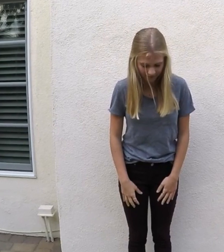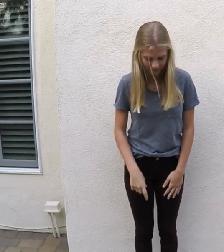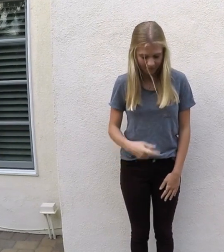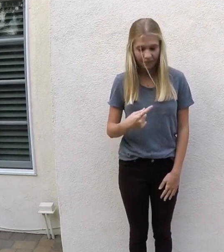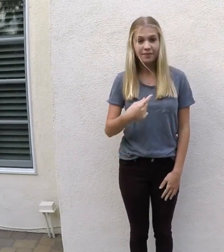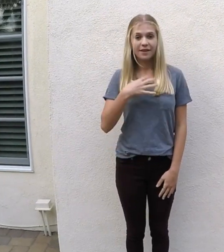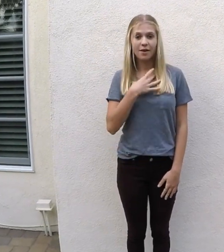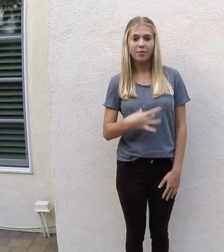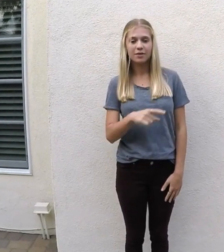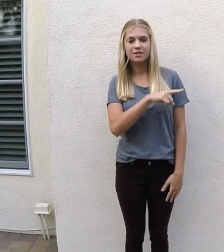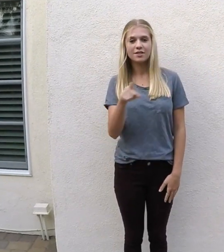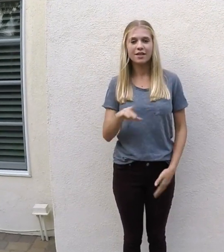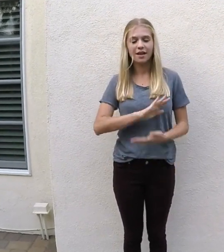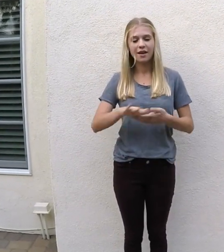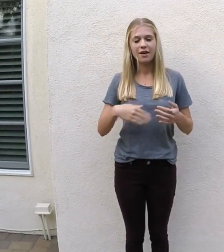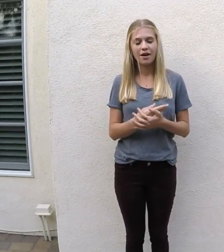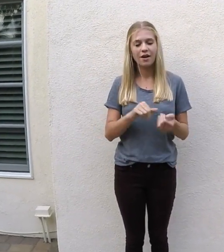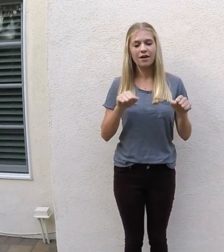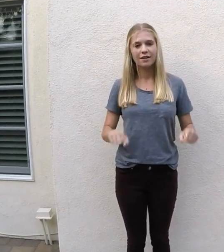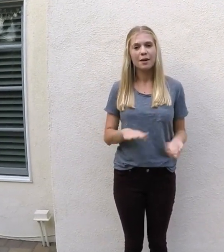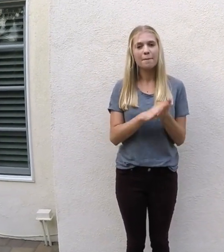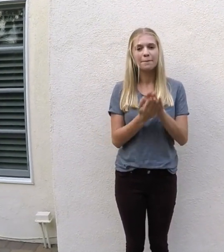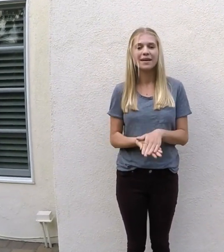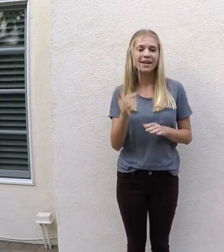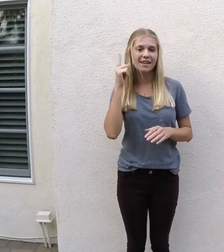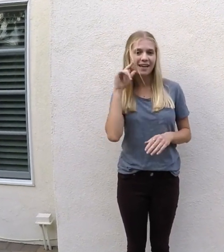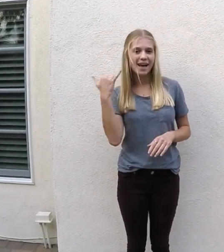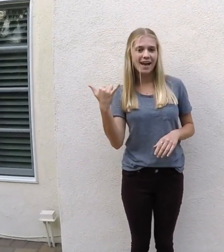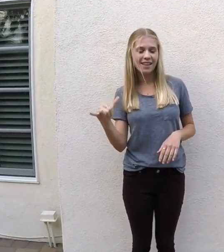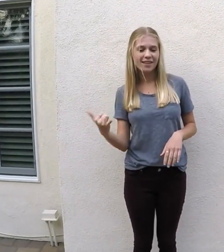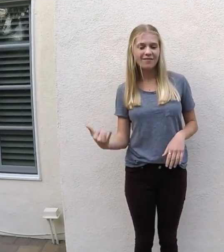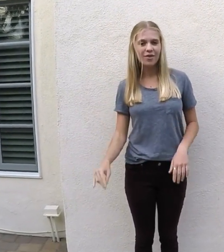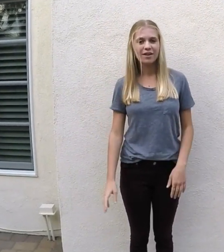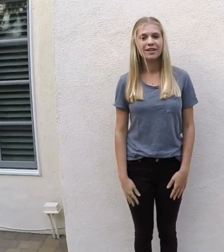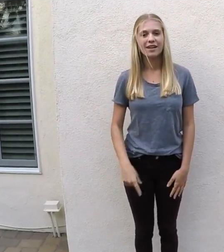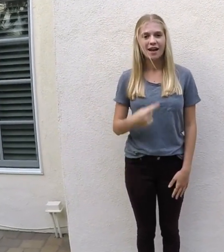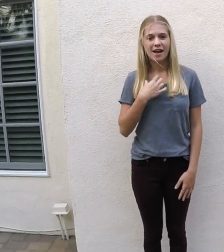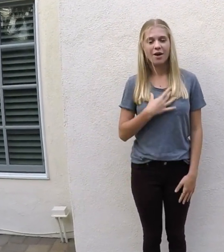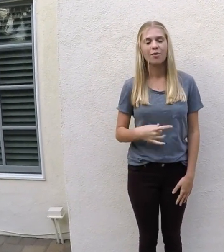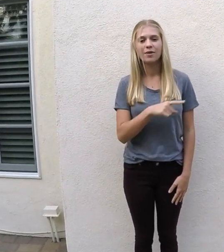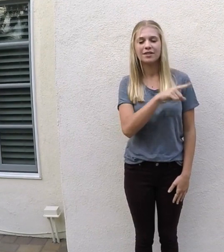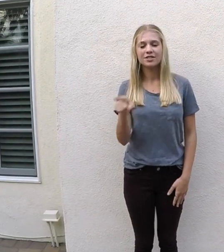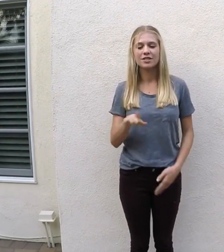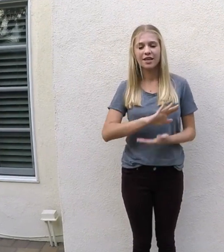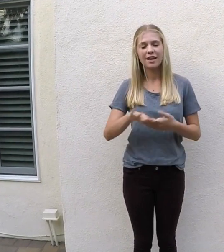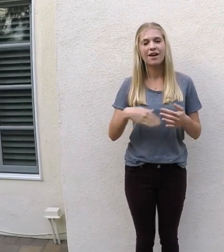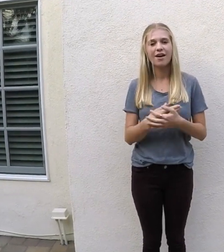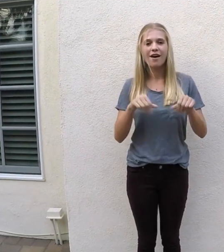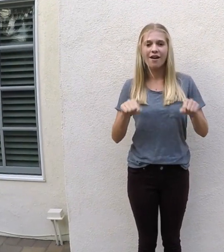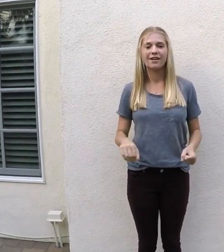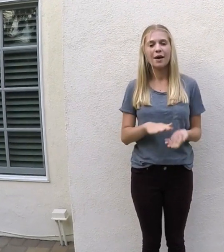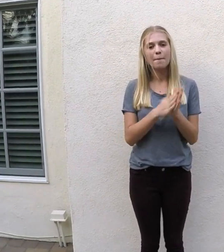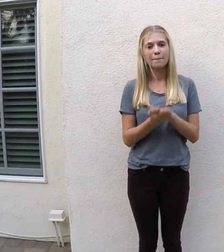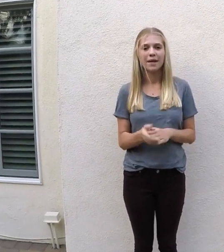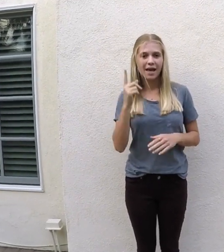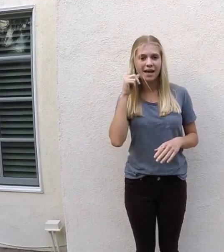I wish they all could be Californians I wish they all could be